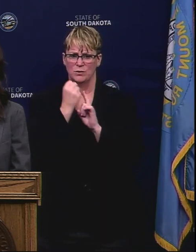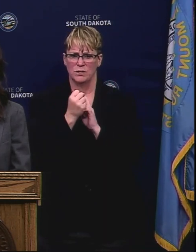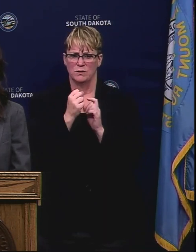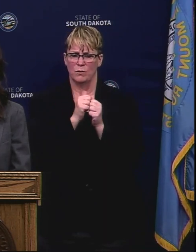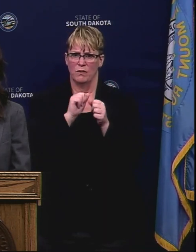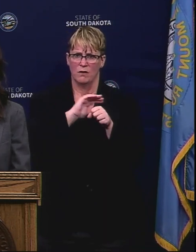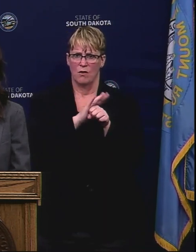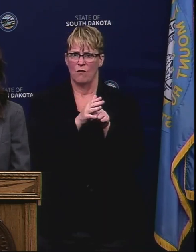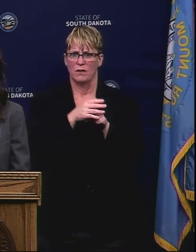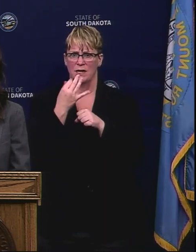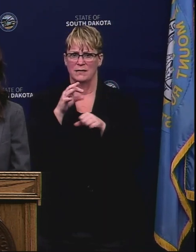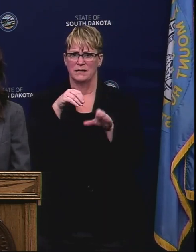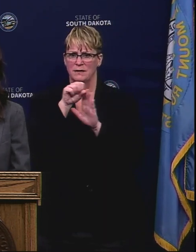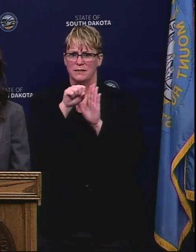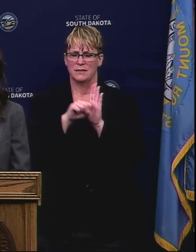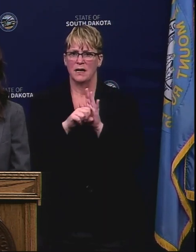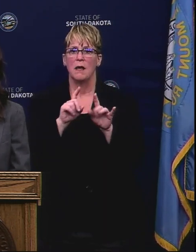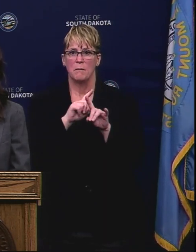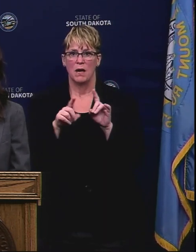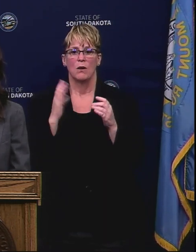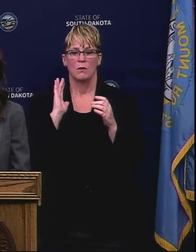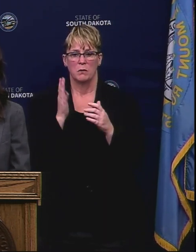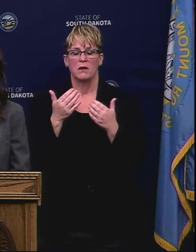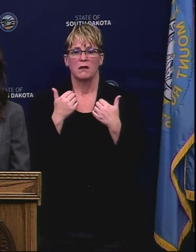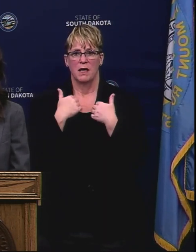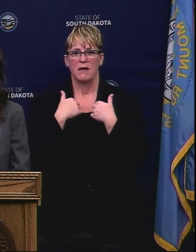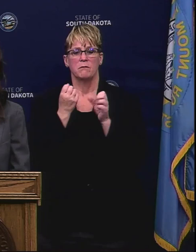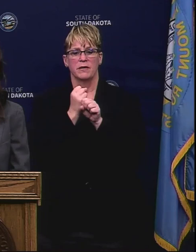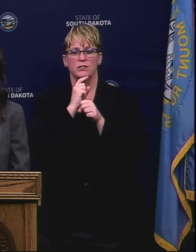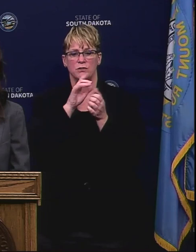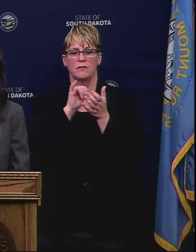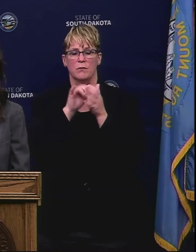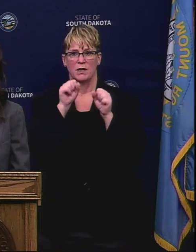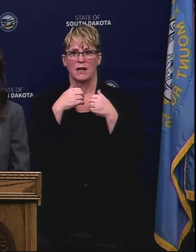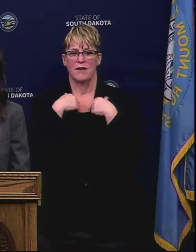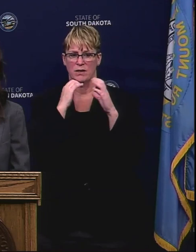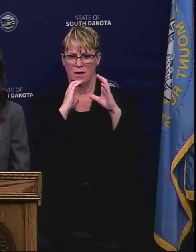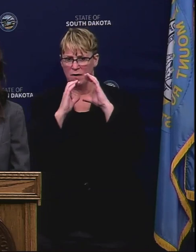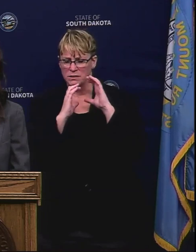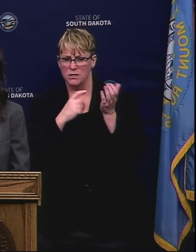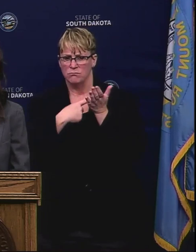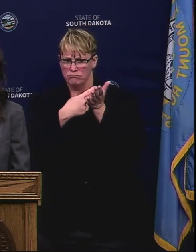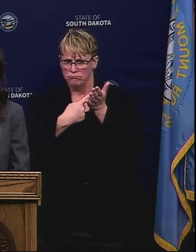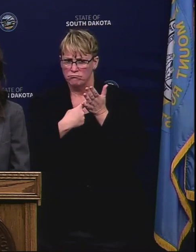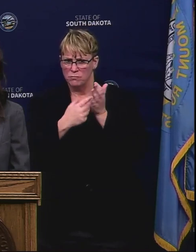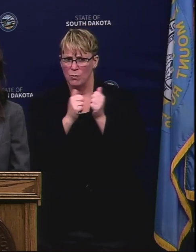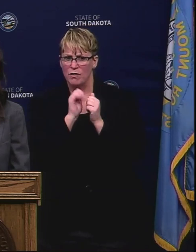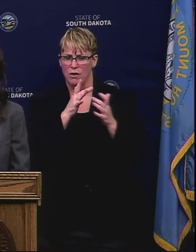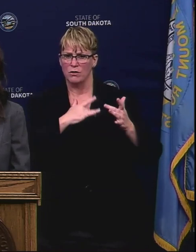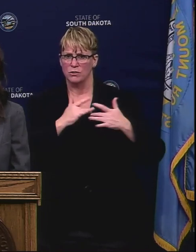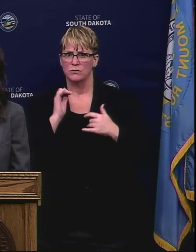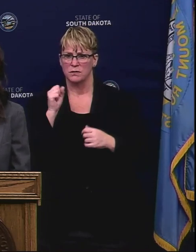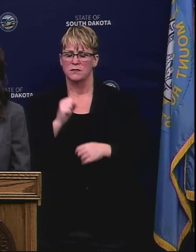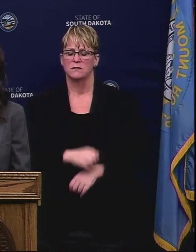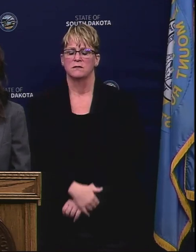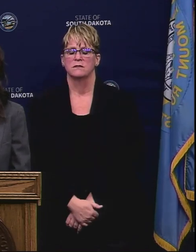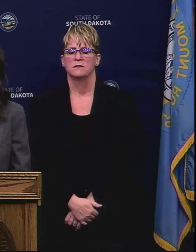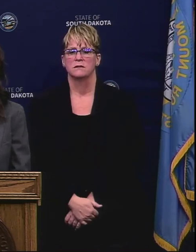-19 and the spread across the state but we are facilitating making sure that we can have a conversation about some of their concerns.